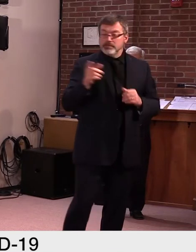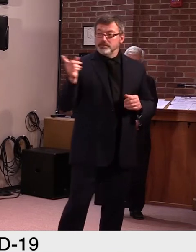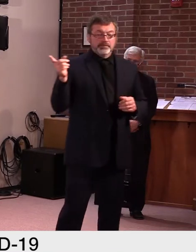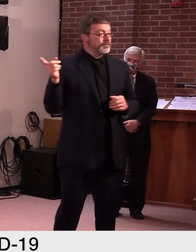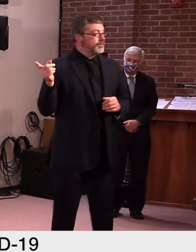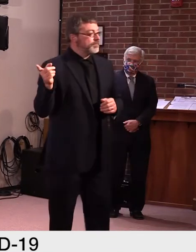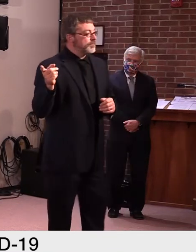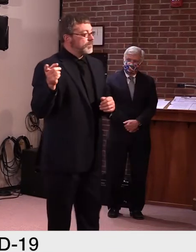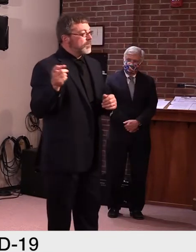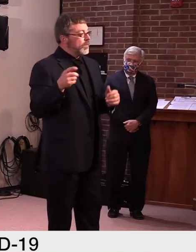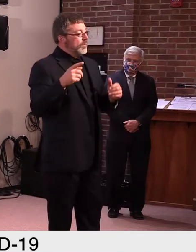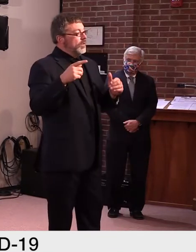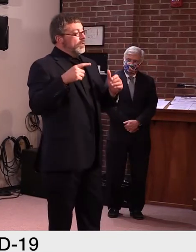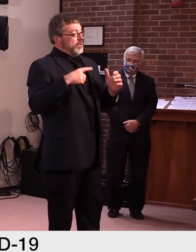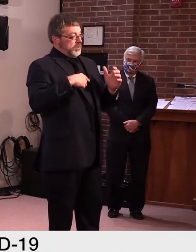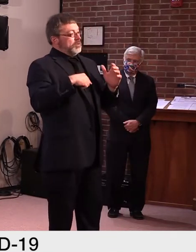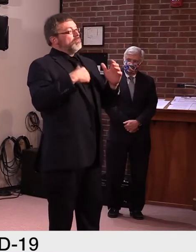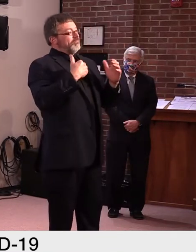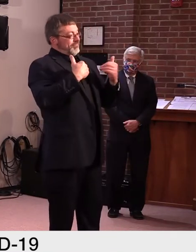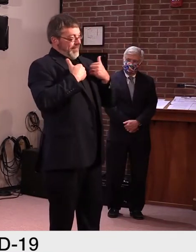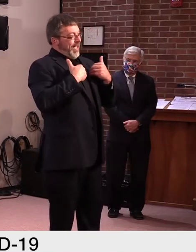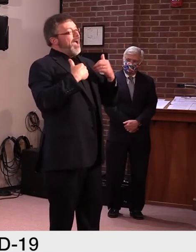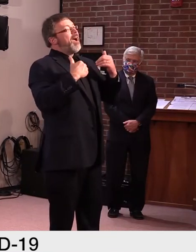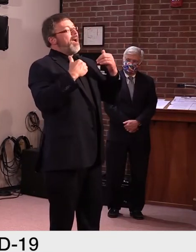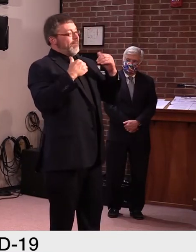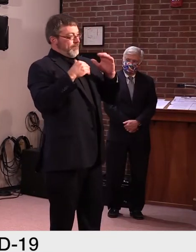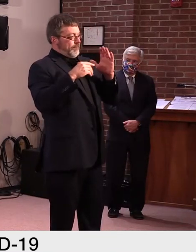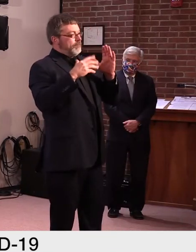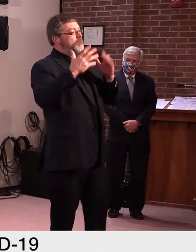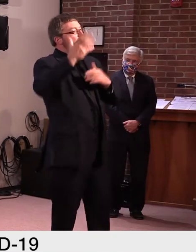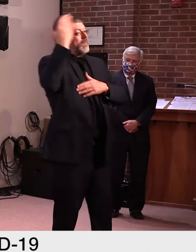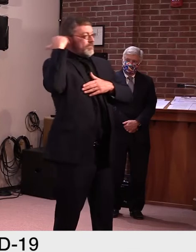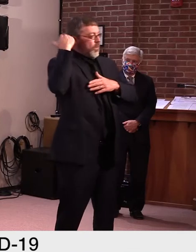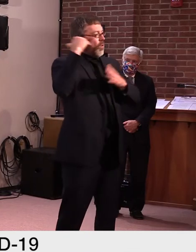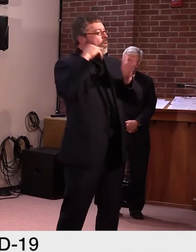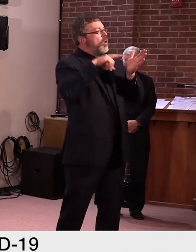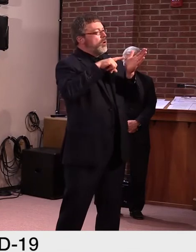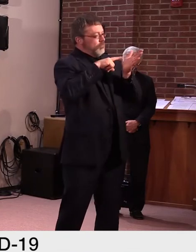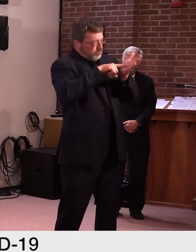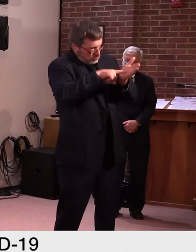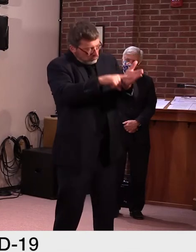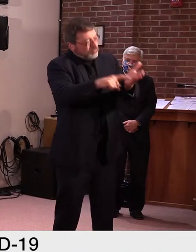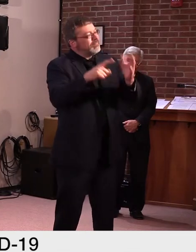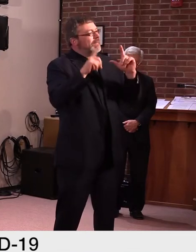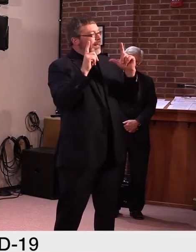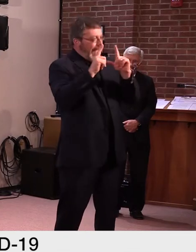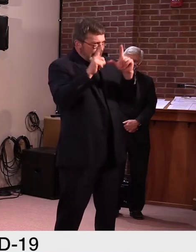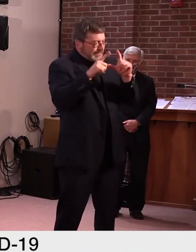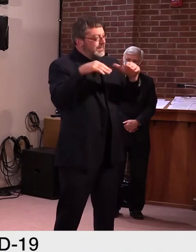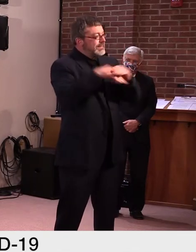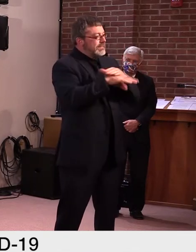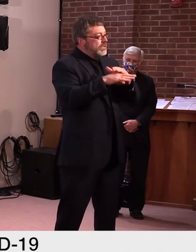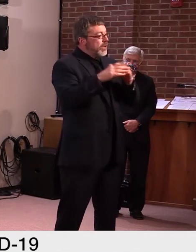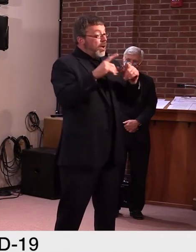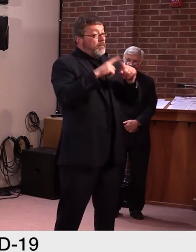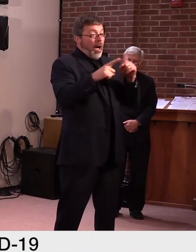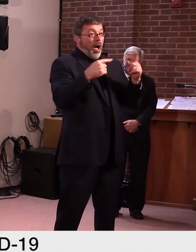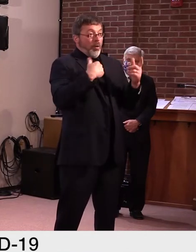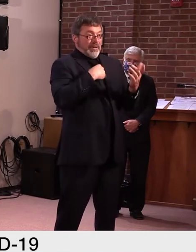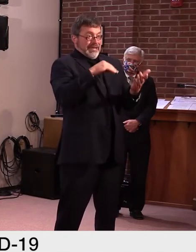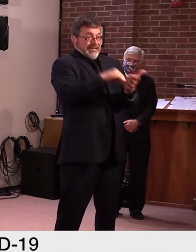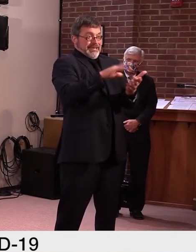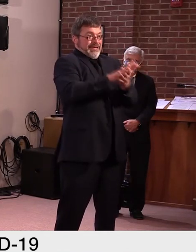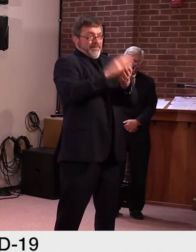just really was about what states they were coming from. Um, so there was no recording of the information. Uh, we don't do that, uh,